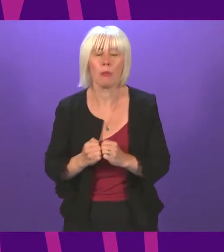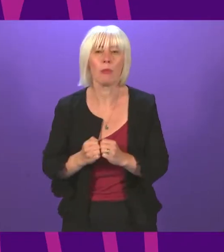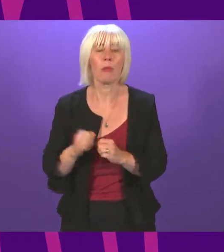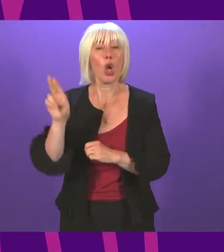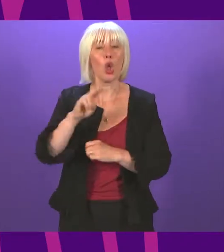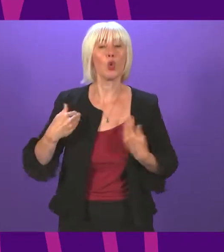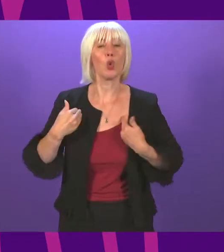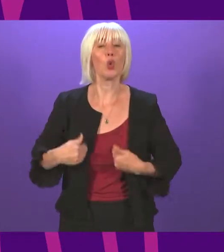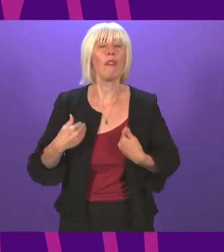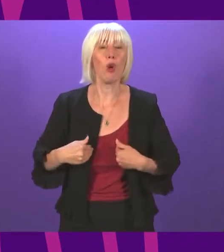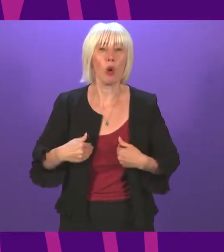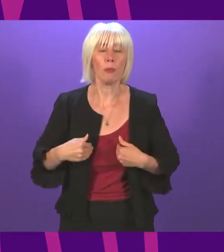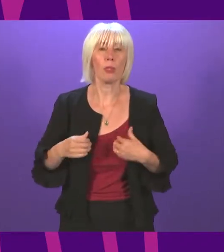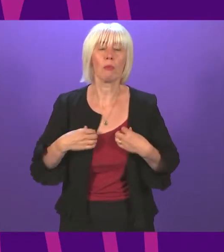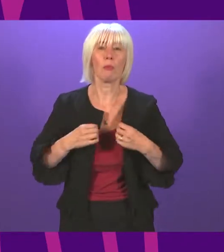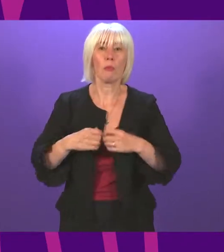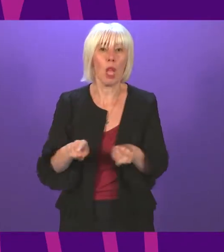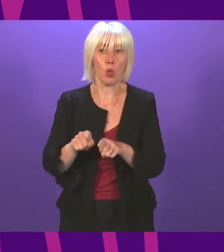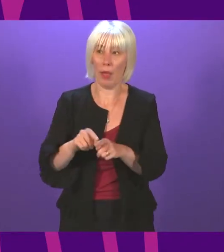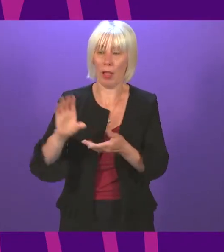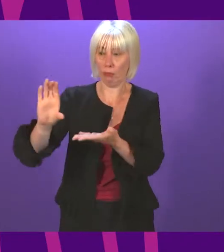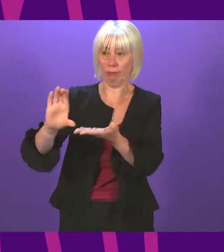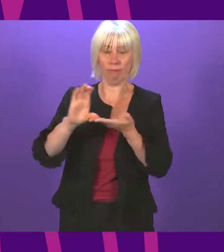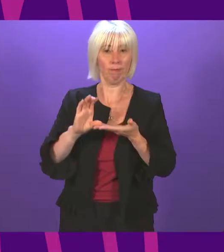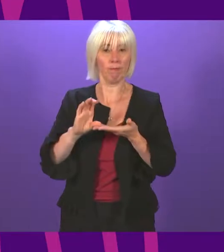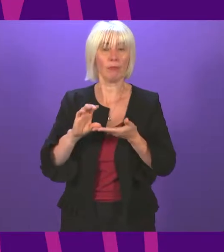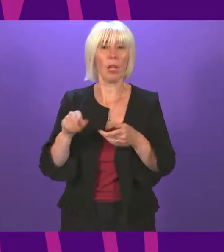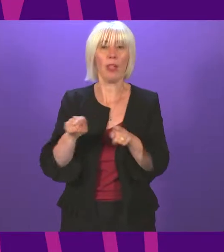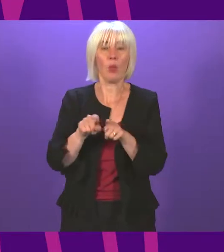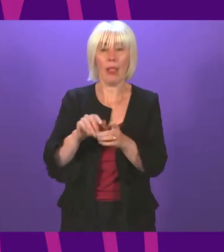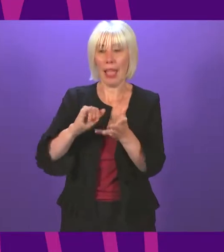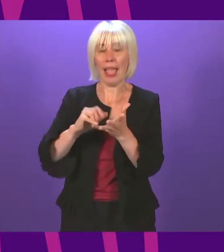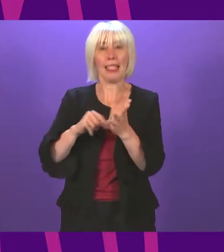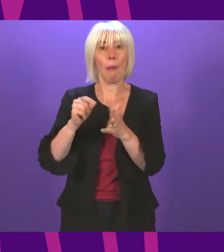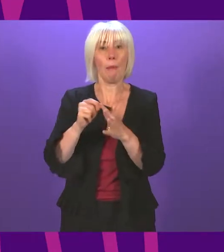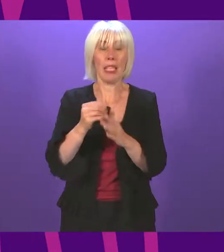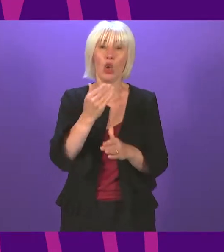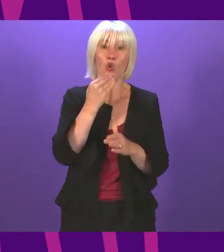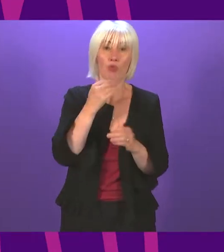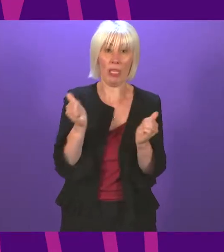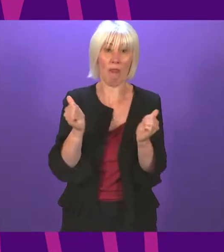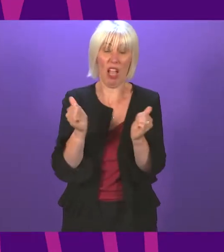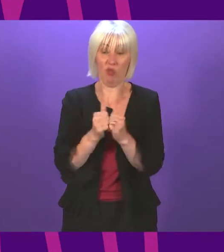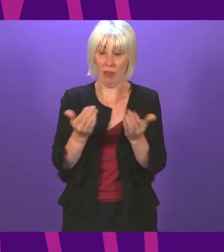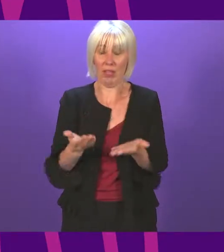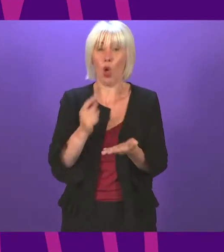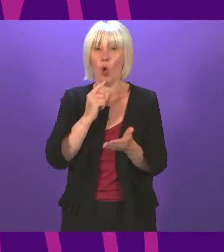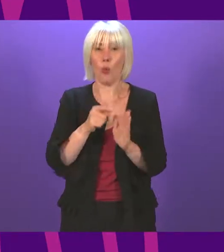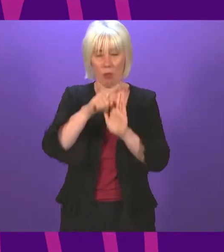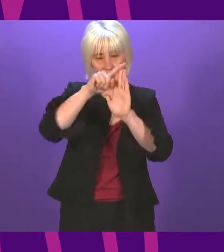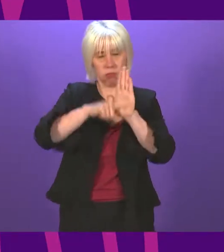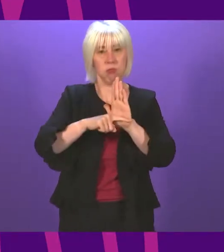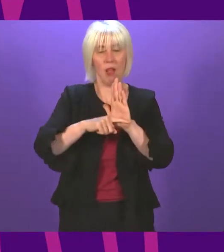I welcome the increase in the grant. I also note that the SNP Green Draft Agreement pledges to bring forward statutory guidance